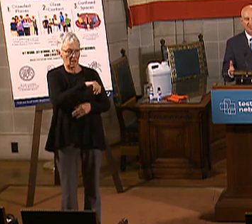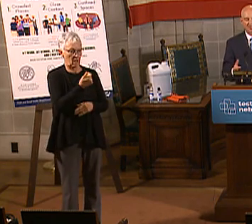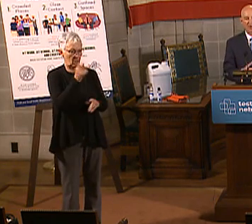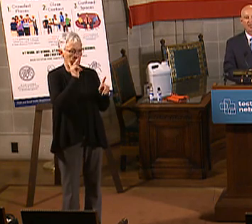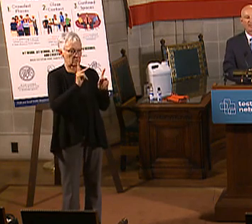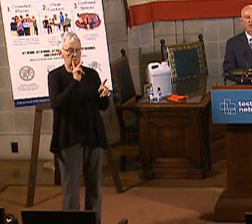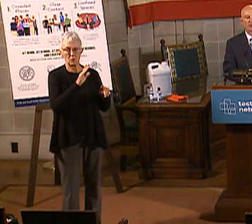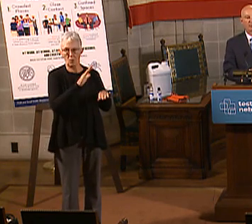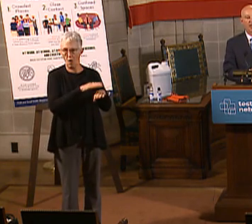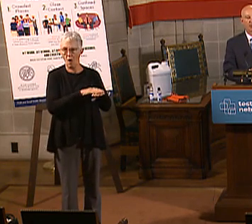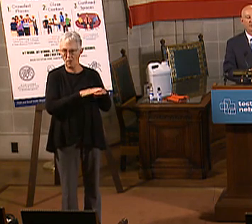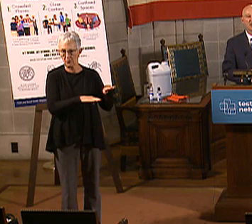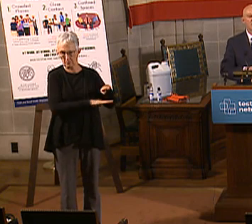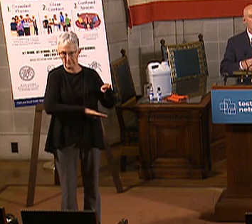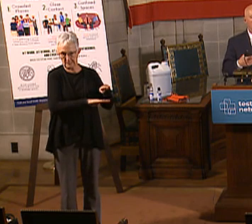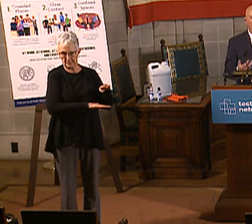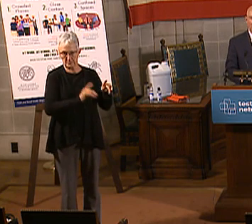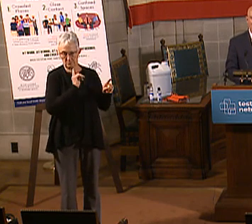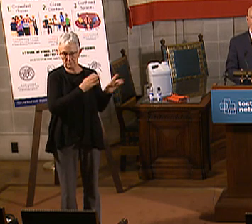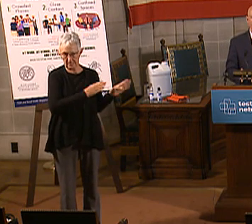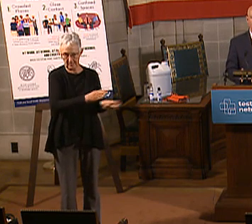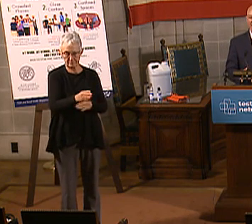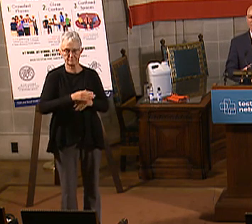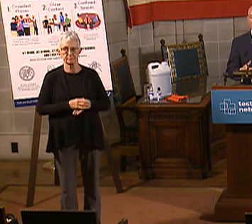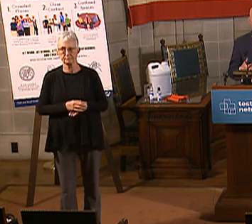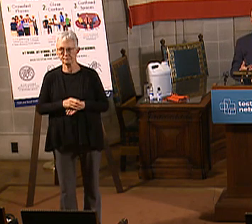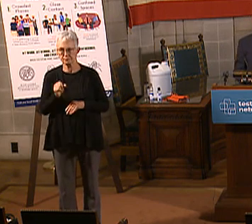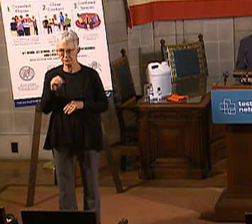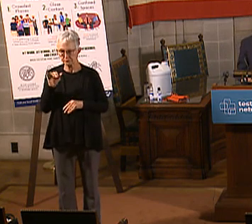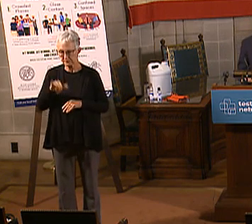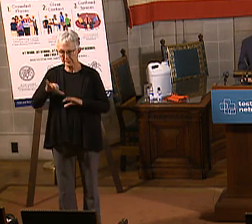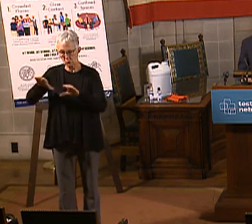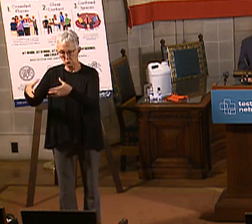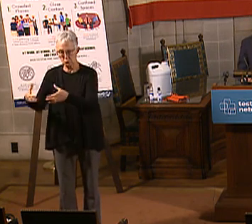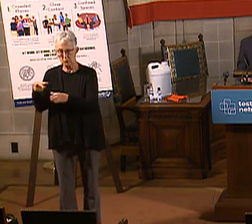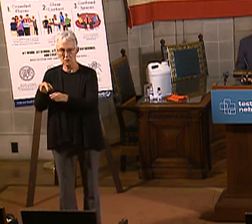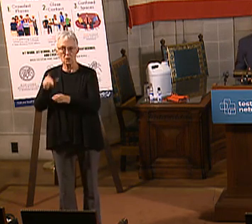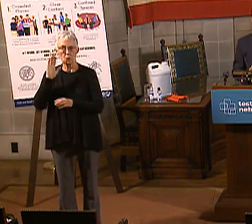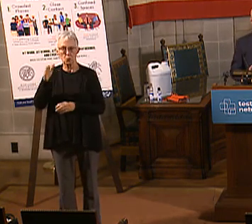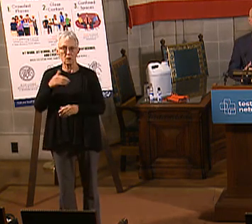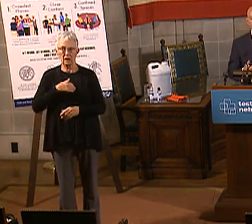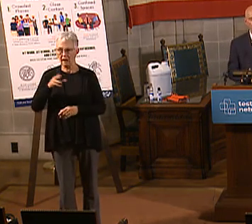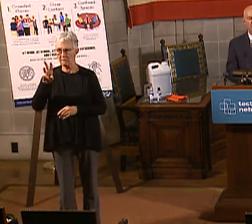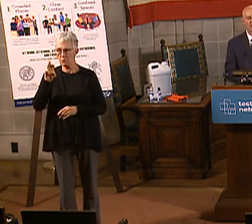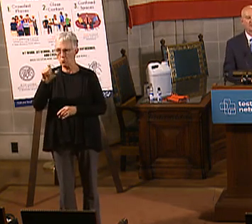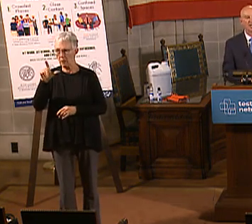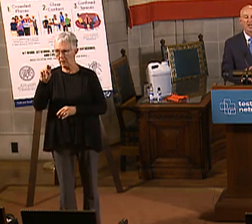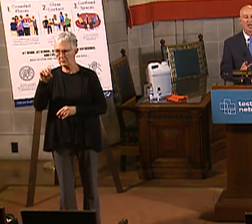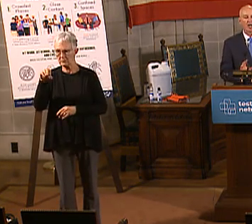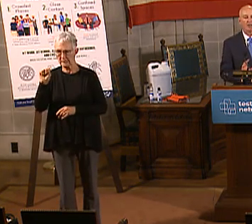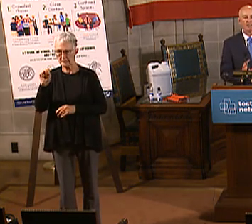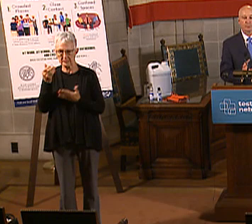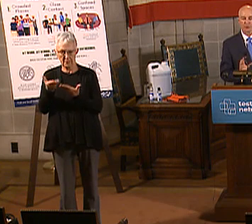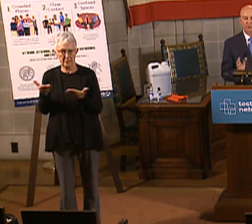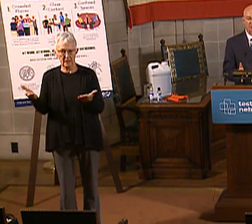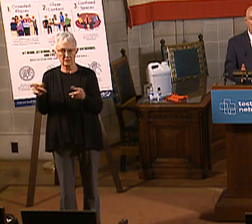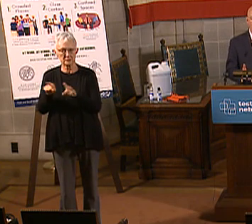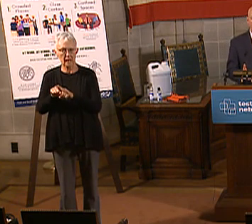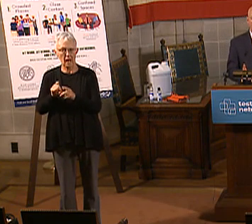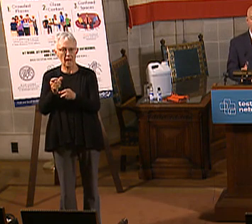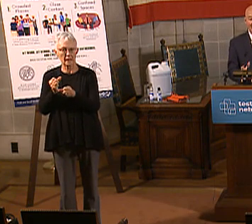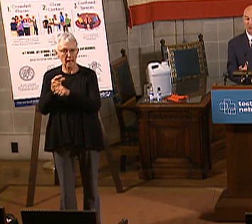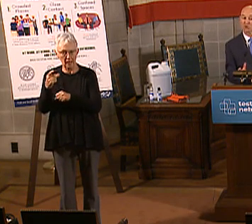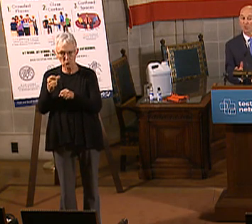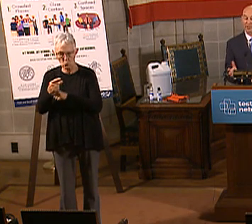those things I talked about around wellness activities like going to a healthcare provider once a year and getting screenings, personal